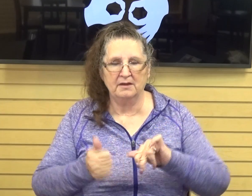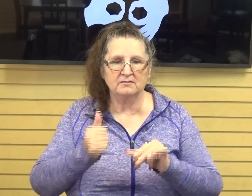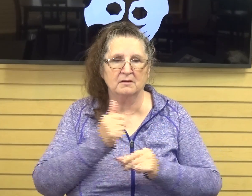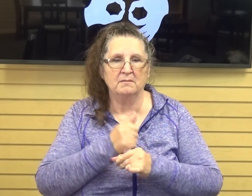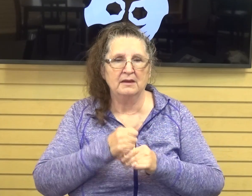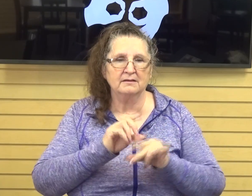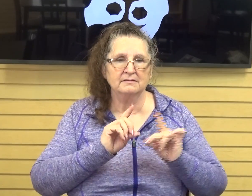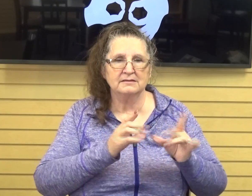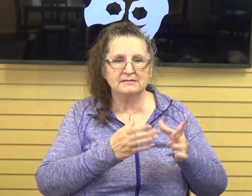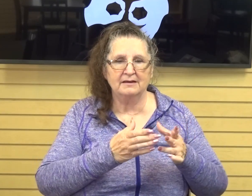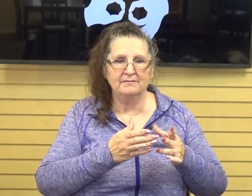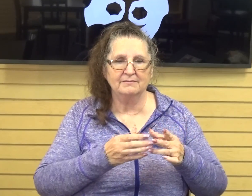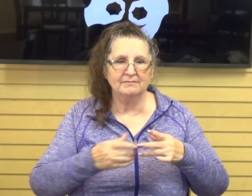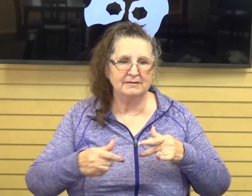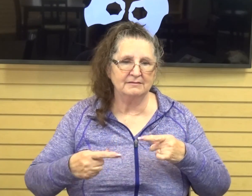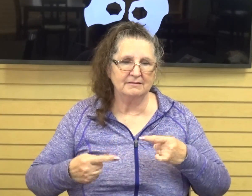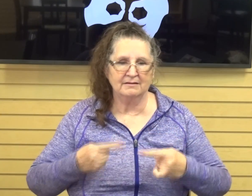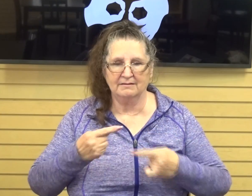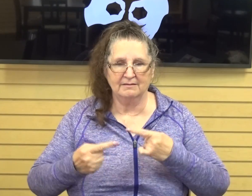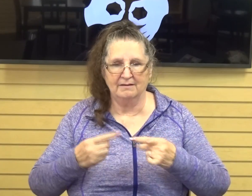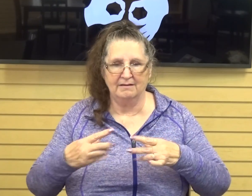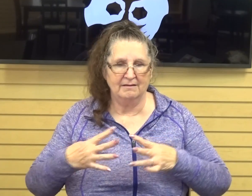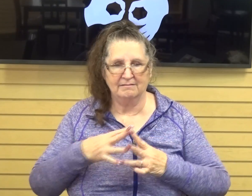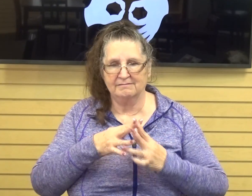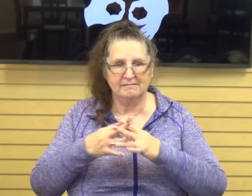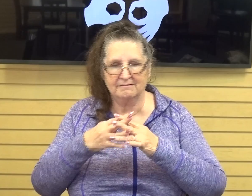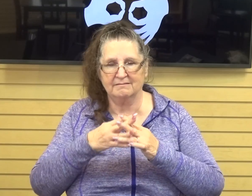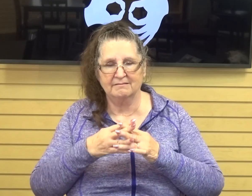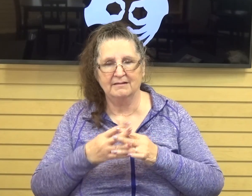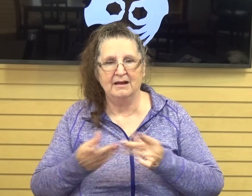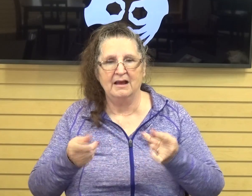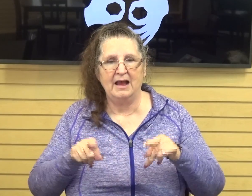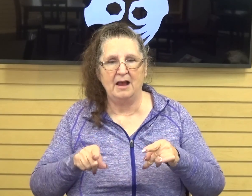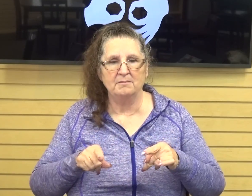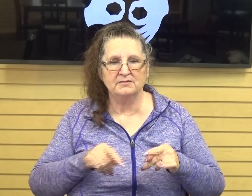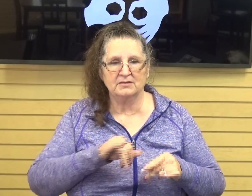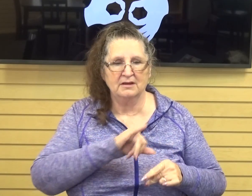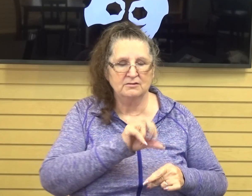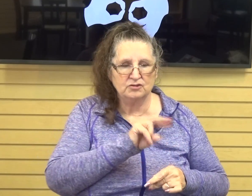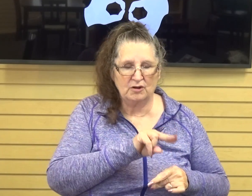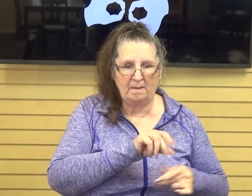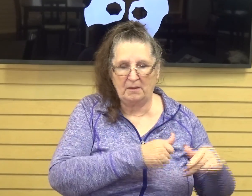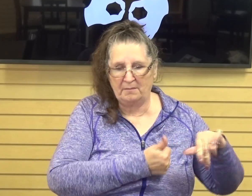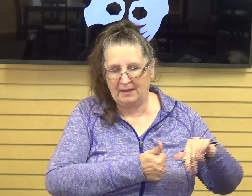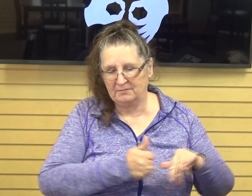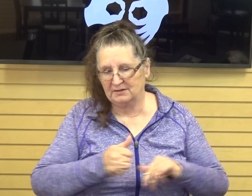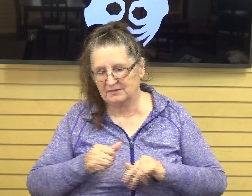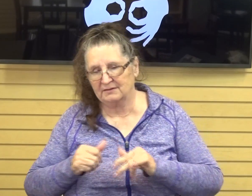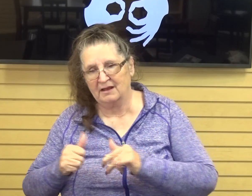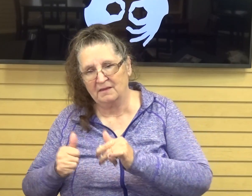of a scuffle comes up between the followers of John the Baptist and the followers of Jesus.